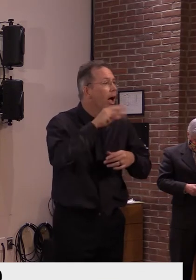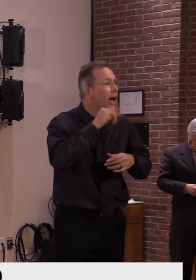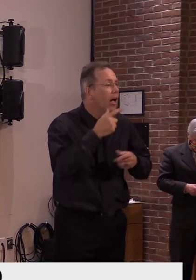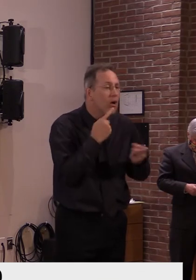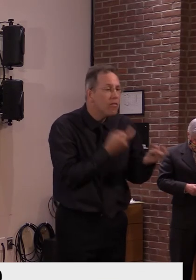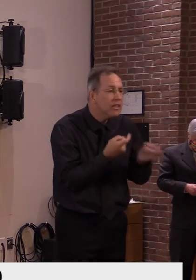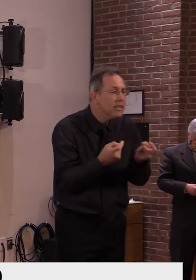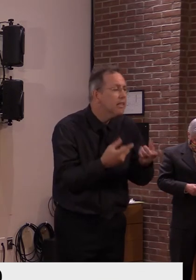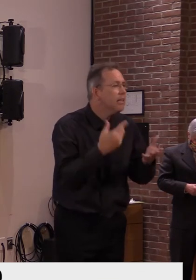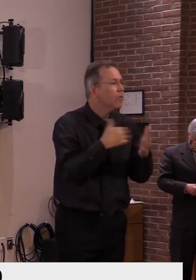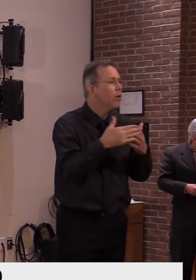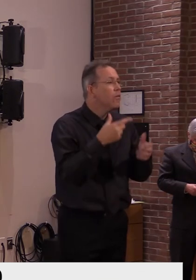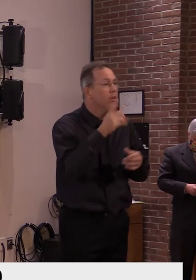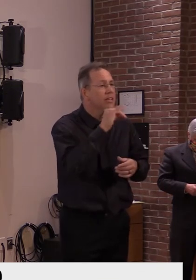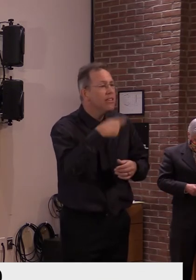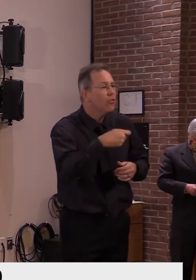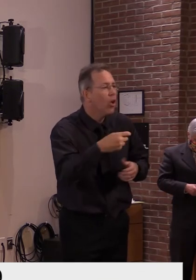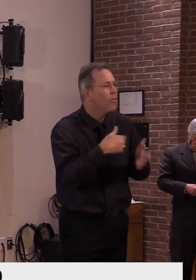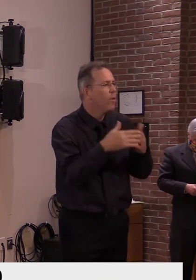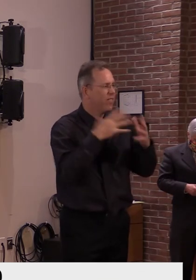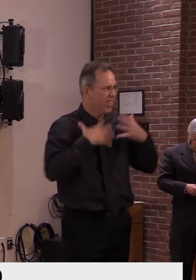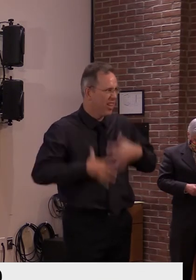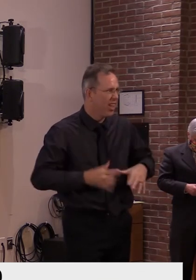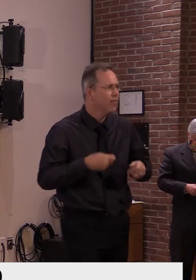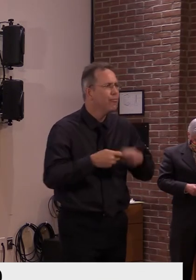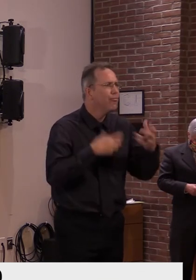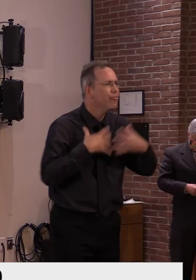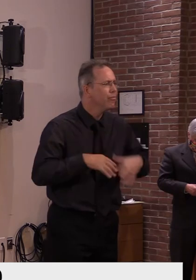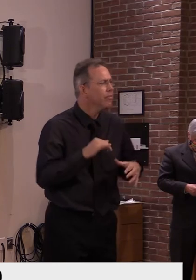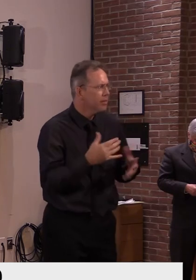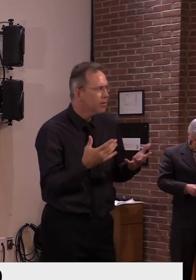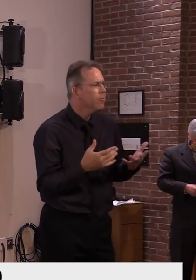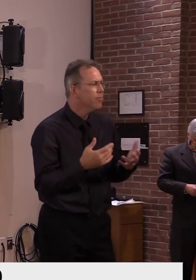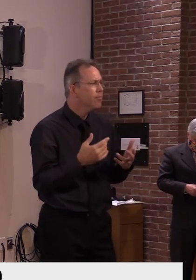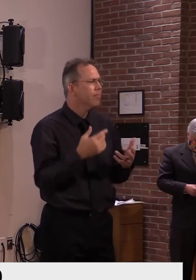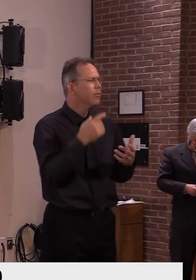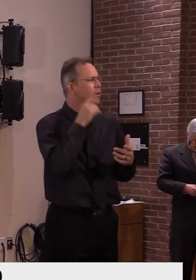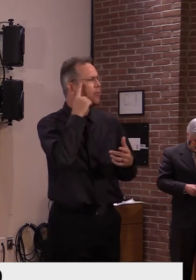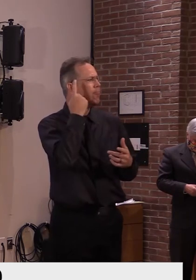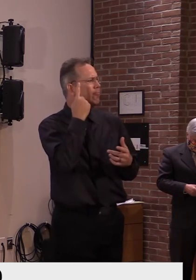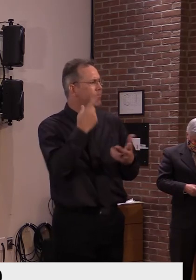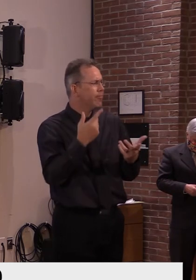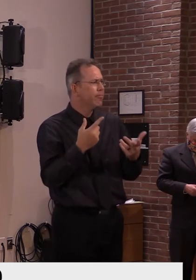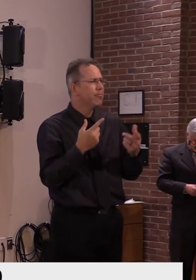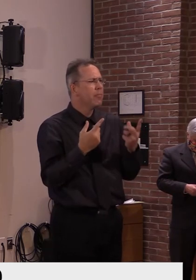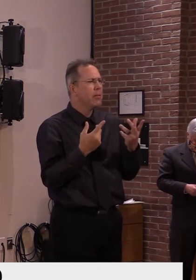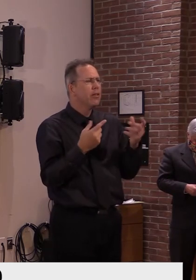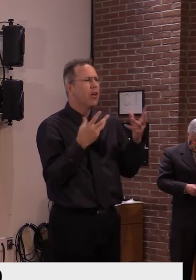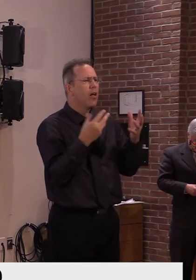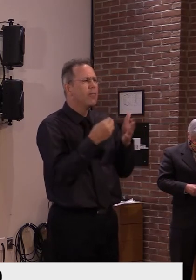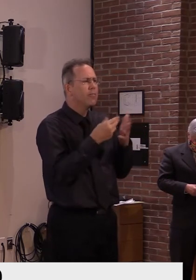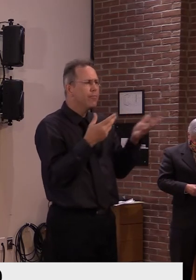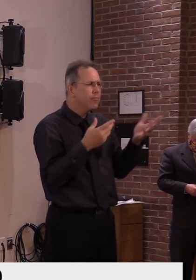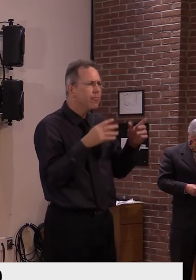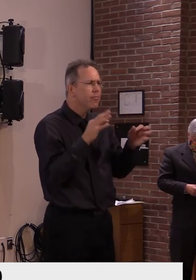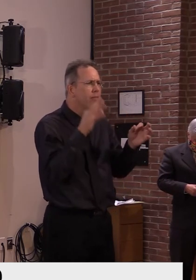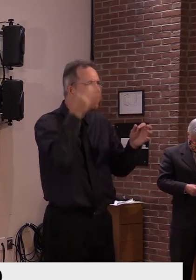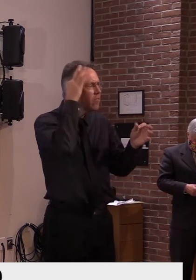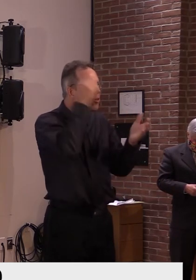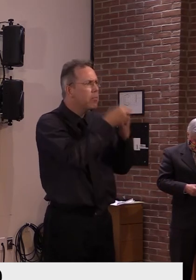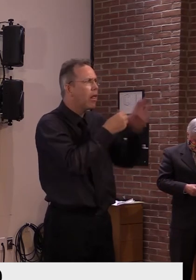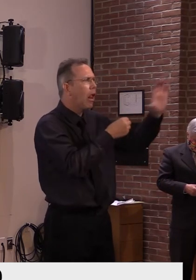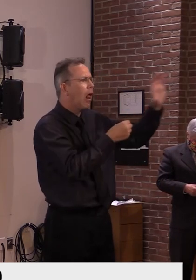think was due, uh, from my standpoint, due to, uh, the injection of so much, uh, federal money